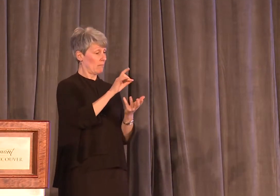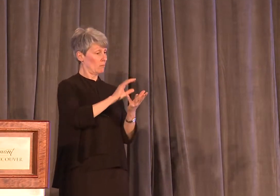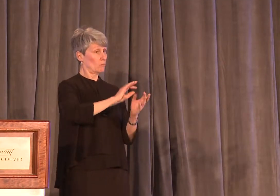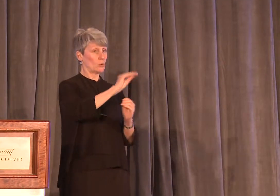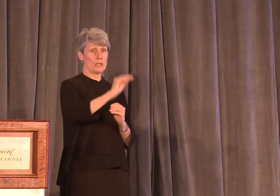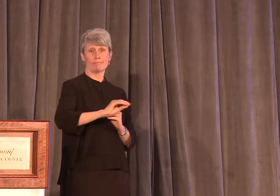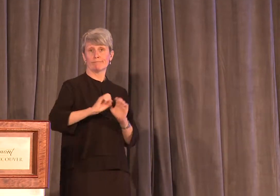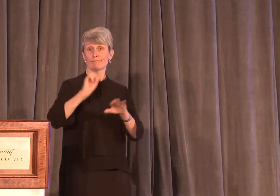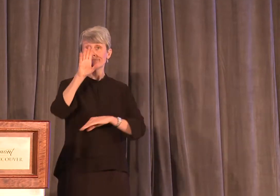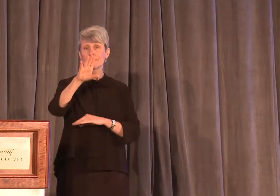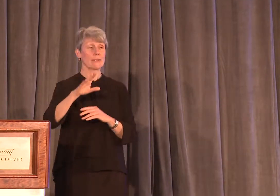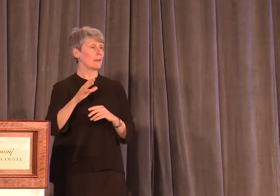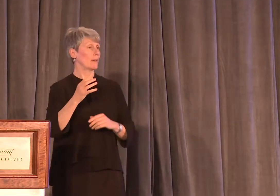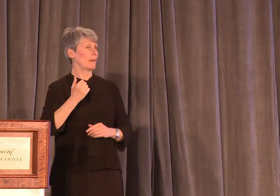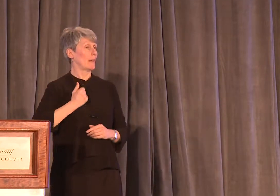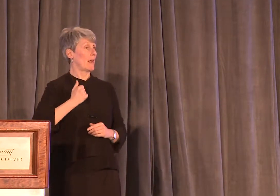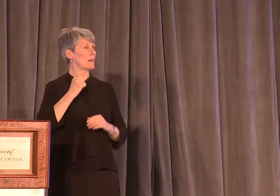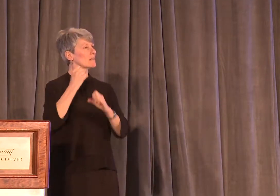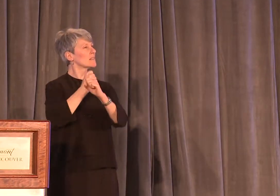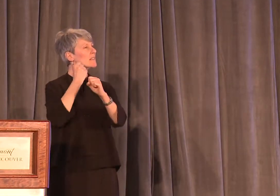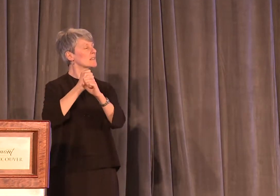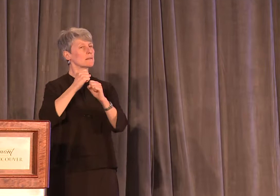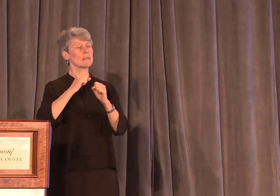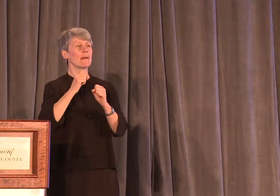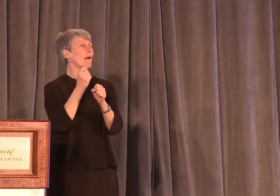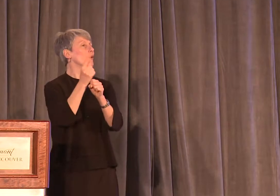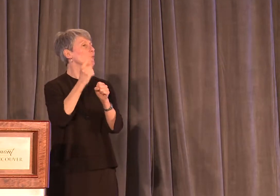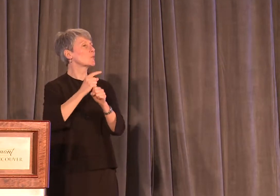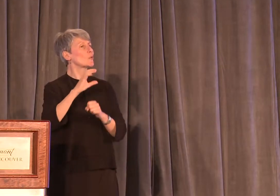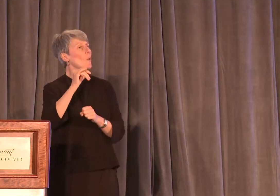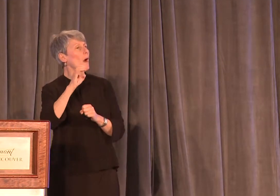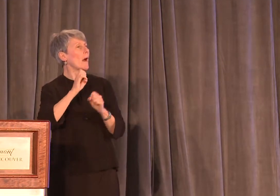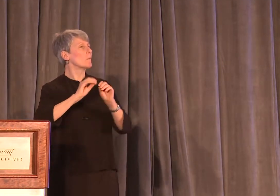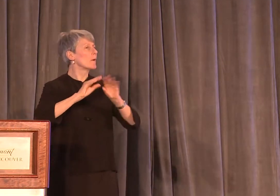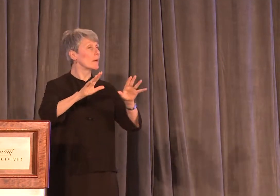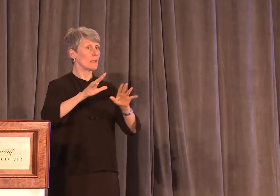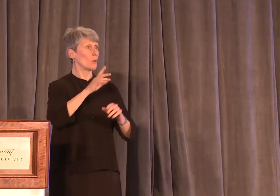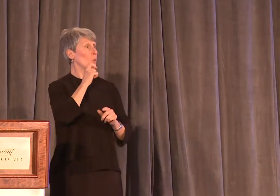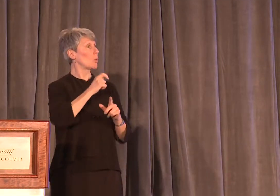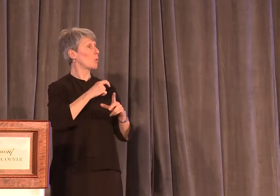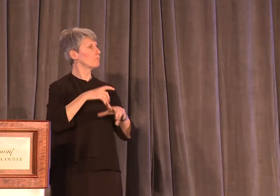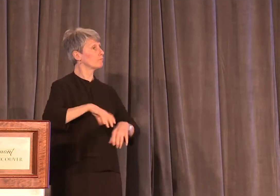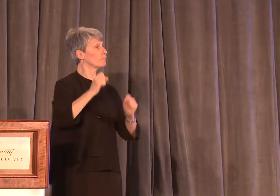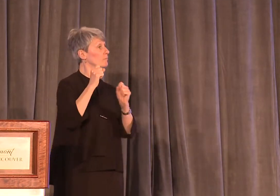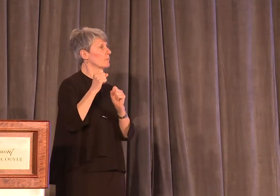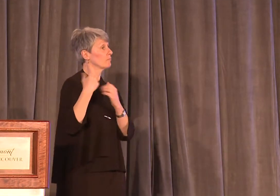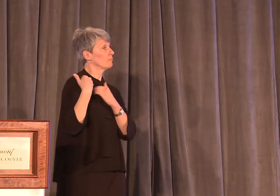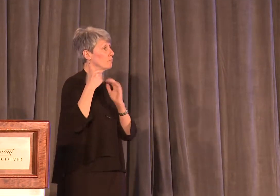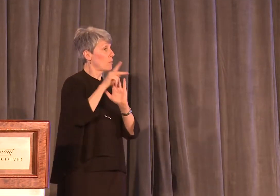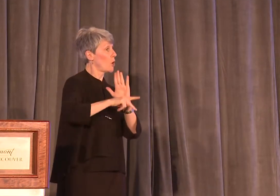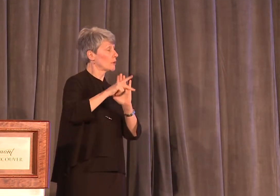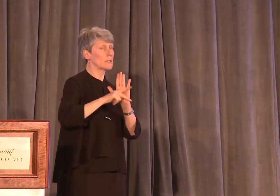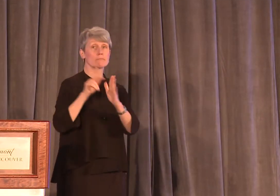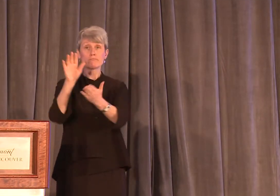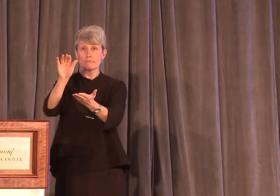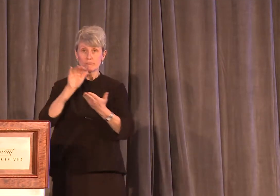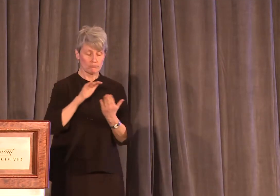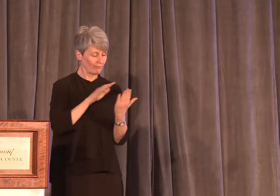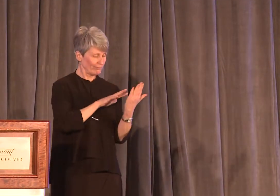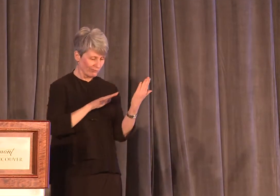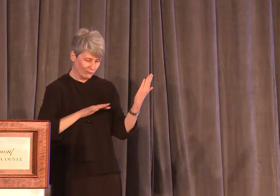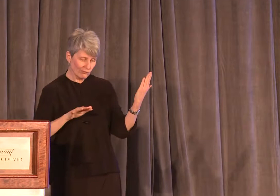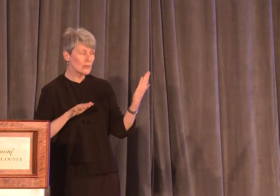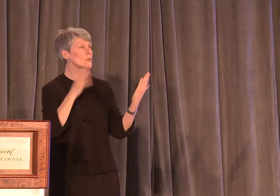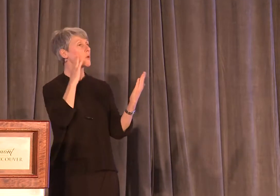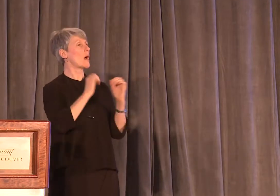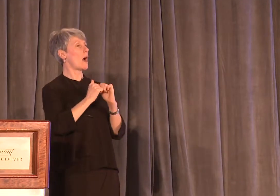for the annual crime indicator release, which policymakers rely on to make evidence-based decisions on